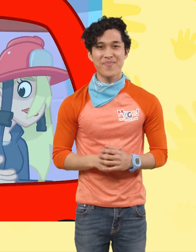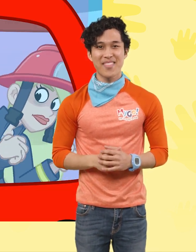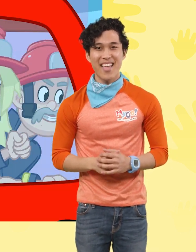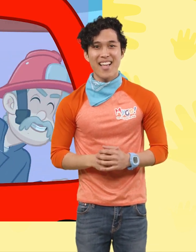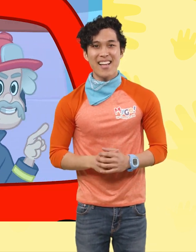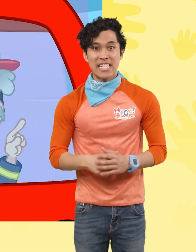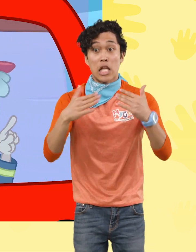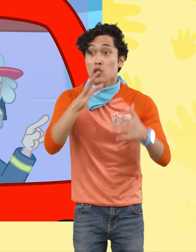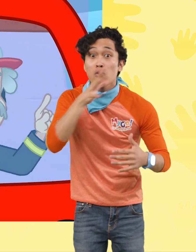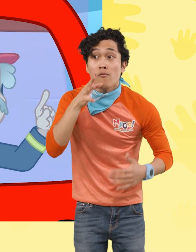To the farm